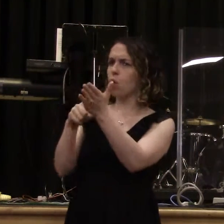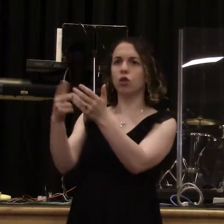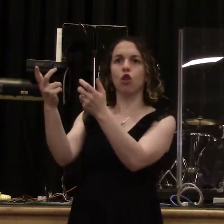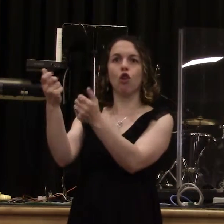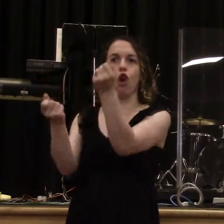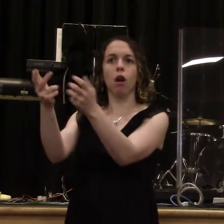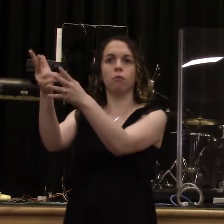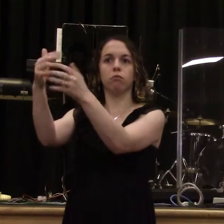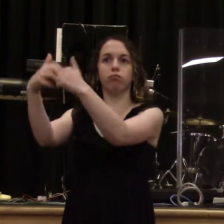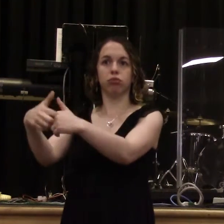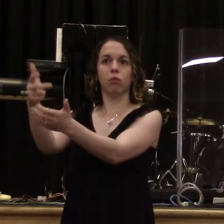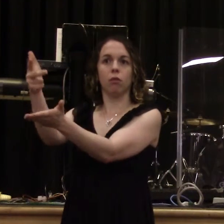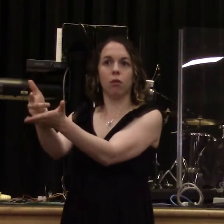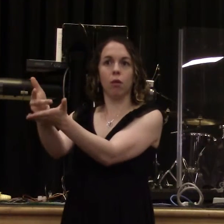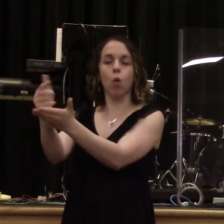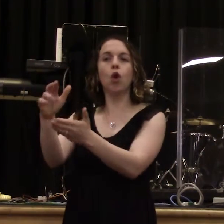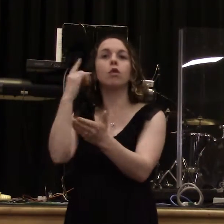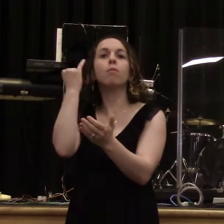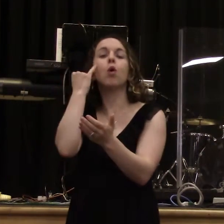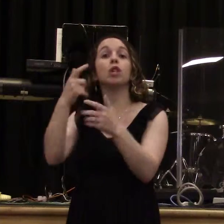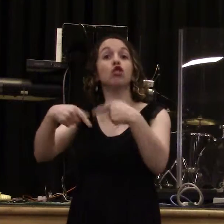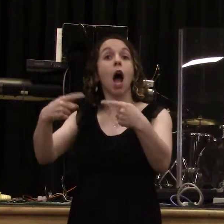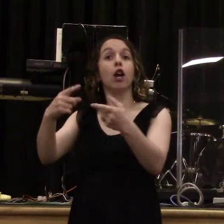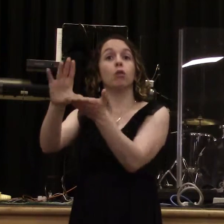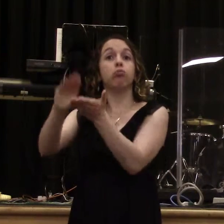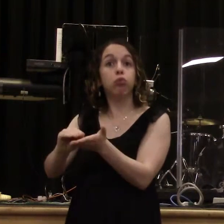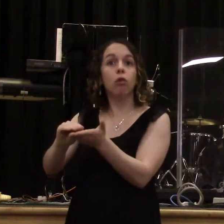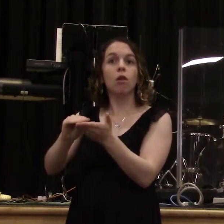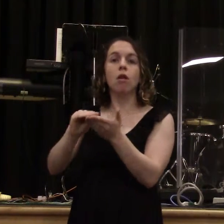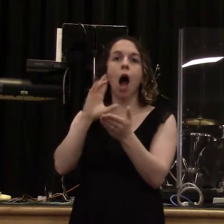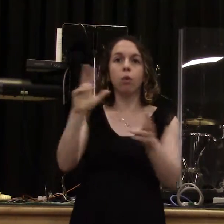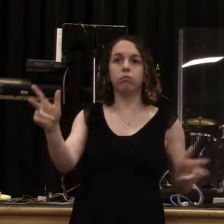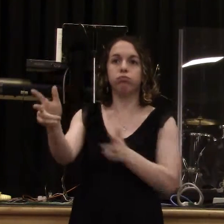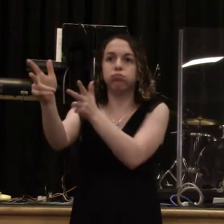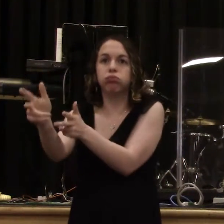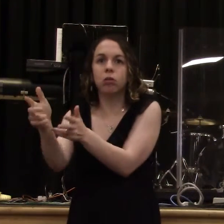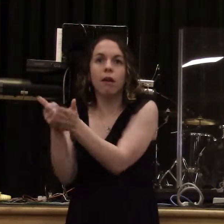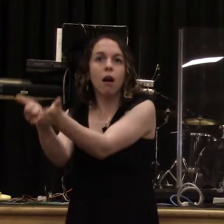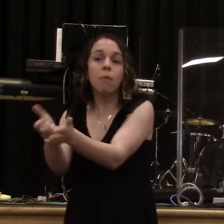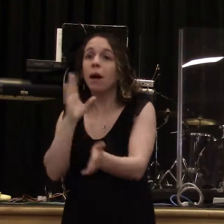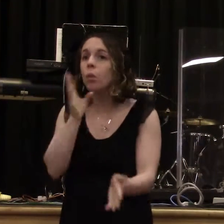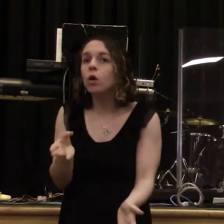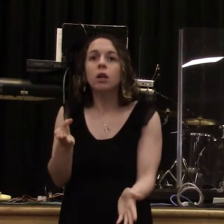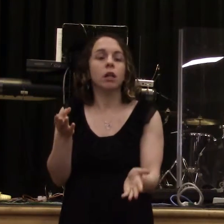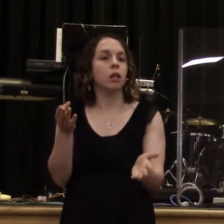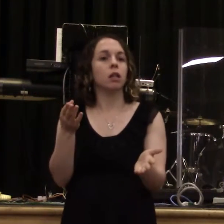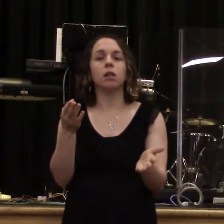I've been saved now since 1976. How many years ago was that? How many? I don't know. I've been saved for 30, 40 years. I don't know.